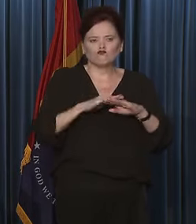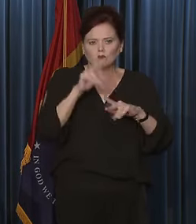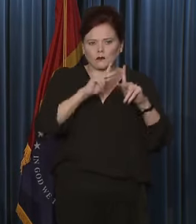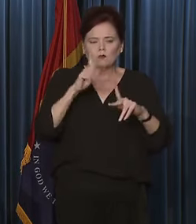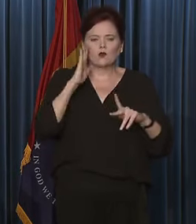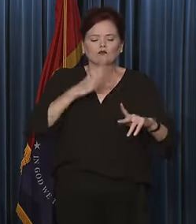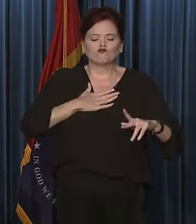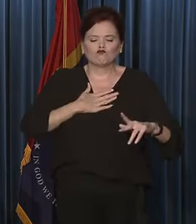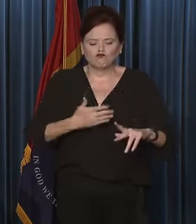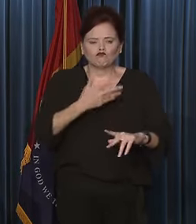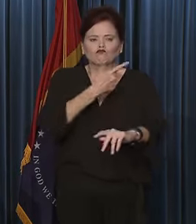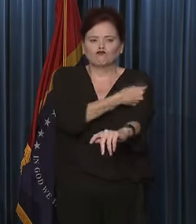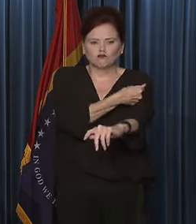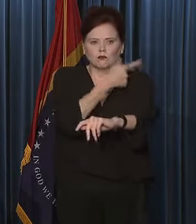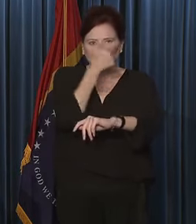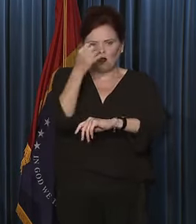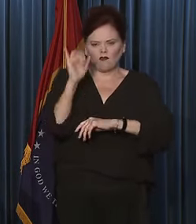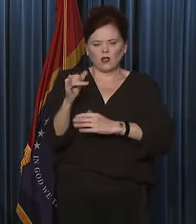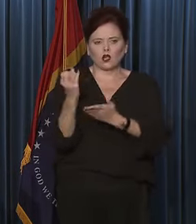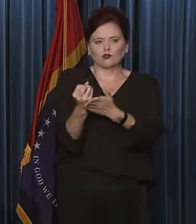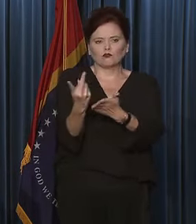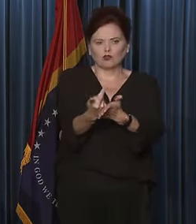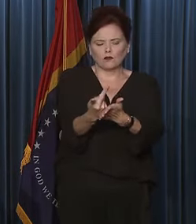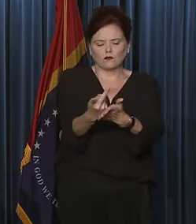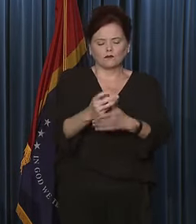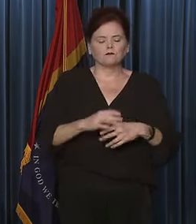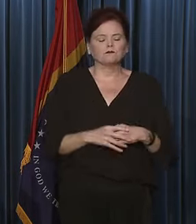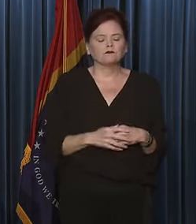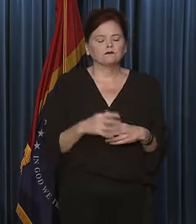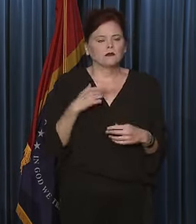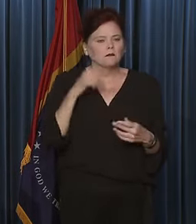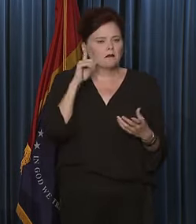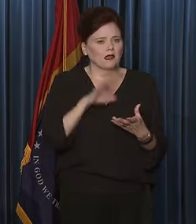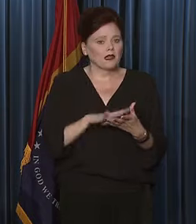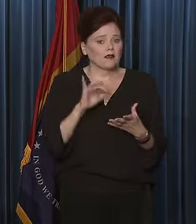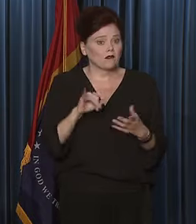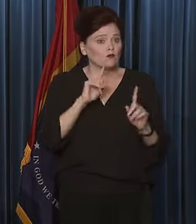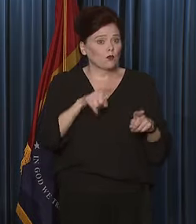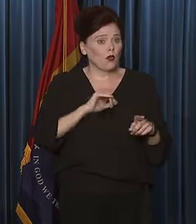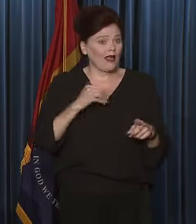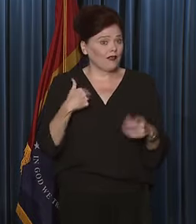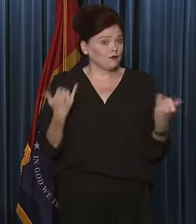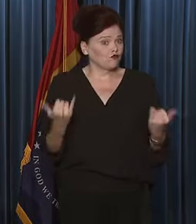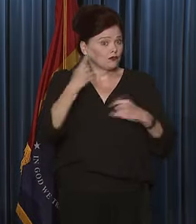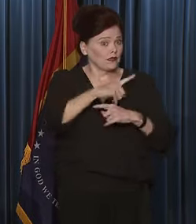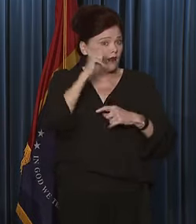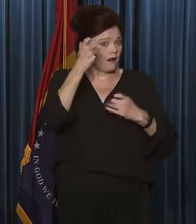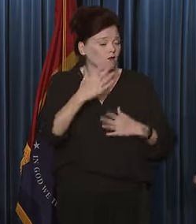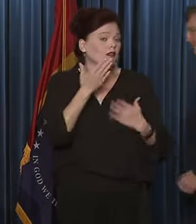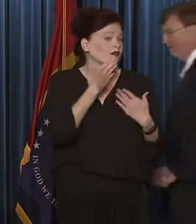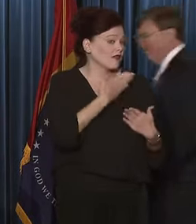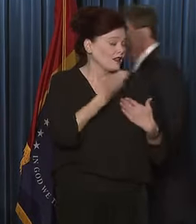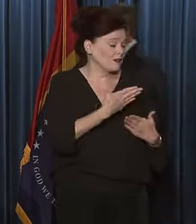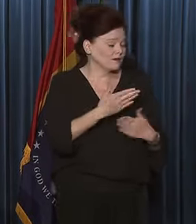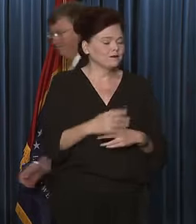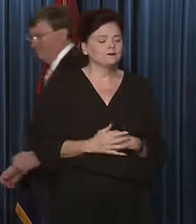vaccinations as a result of that. And I believe that that's the report for today. Governor, thank you.